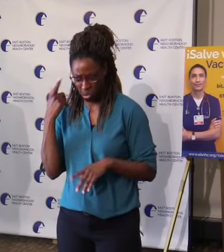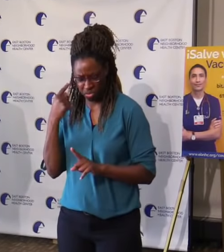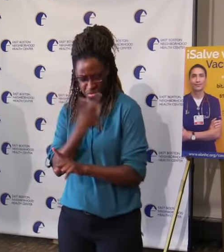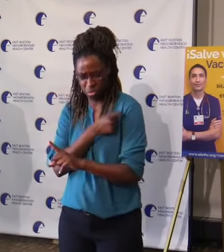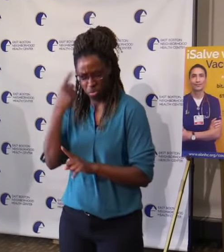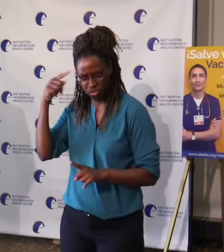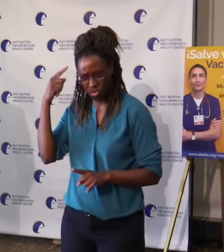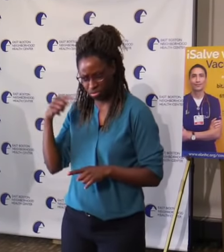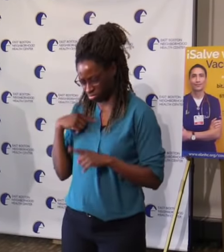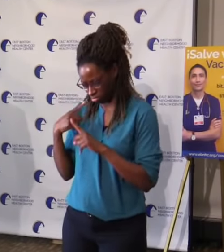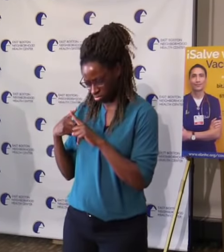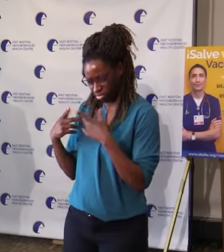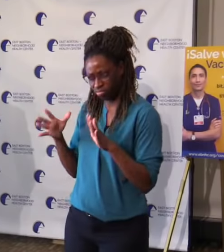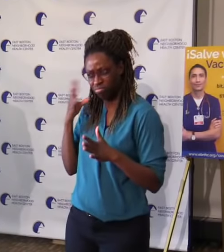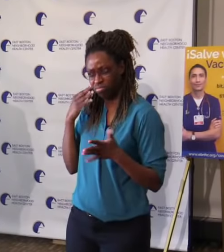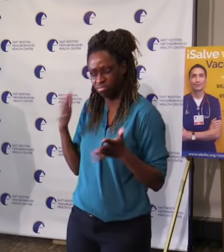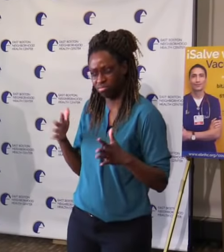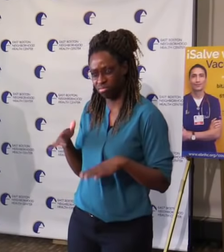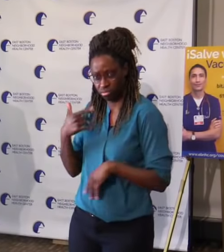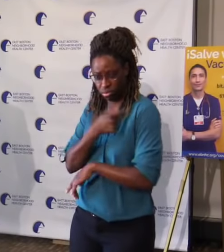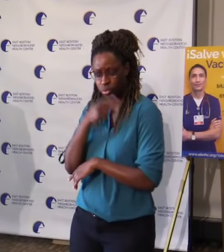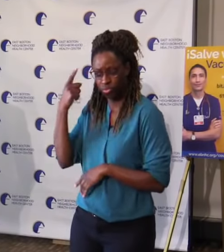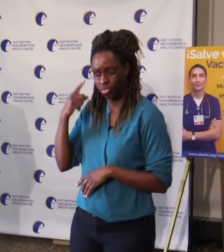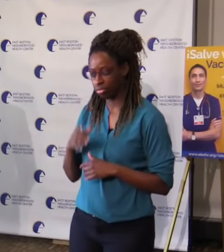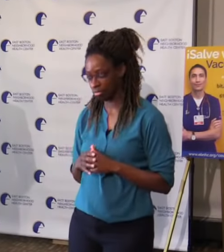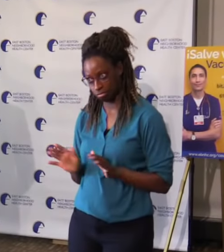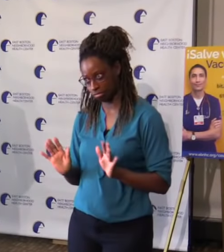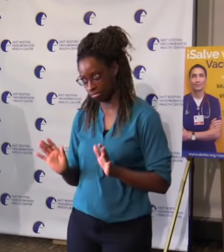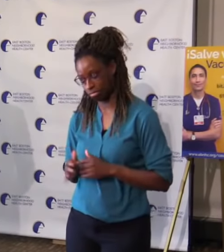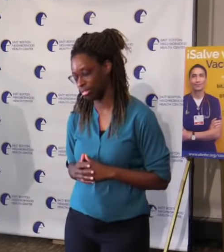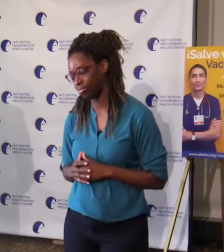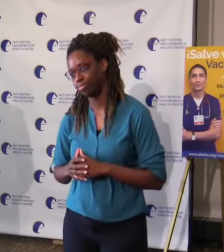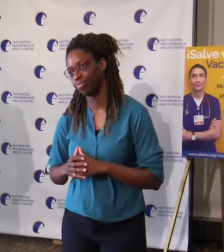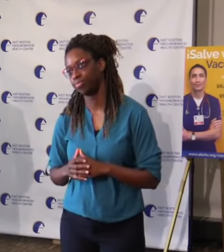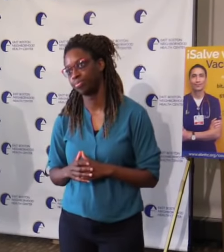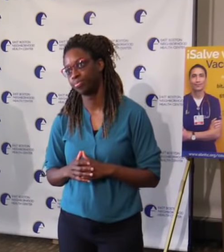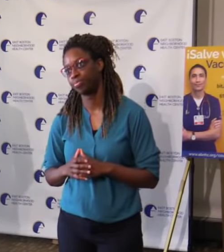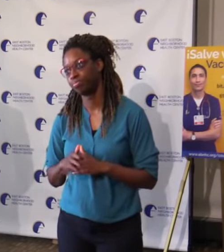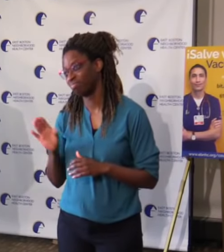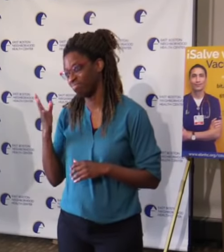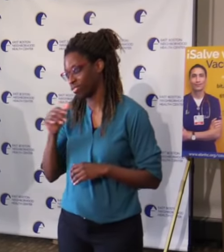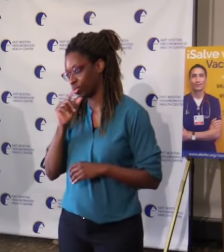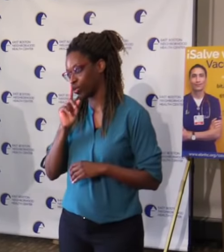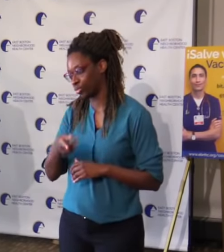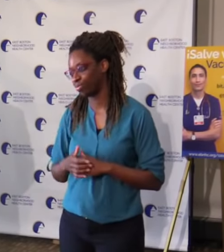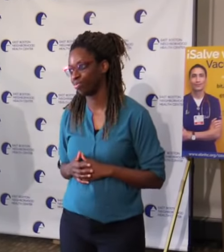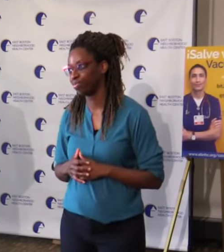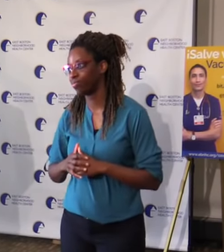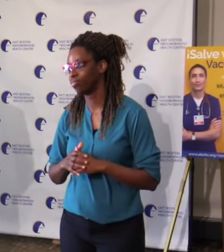And this is just not true. And we've had